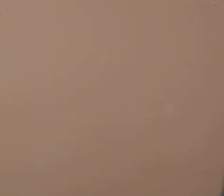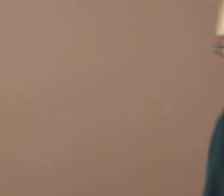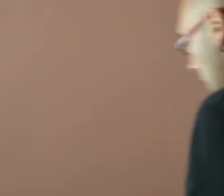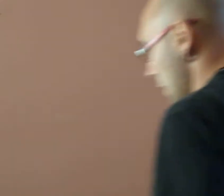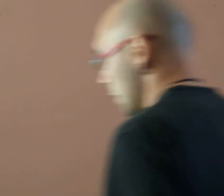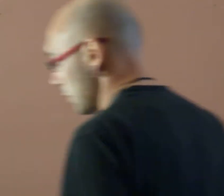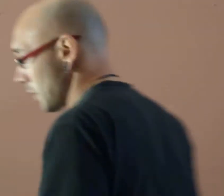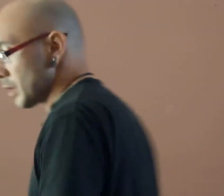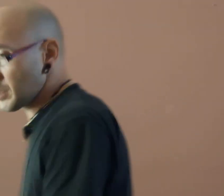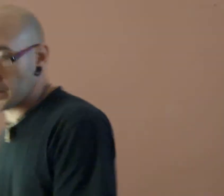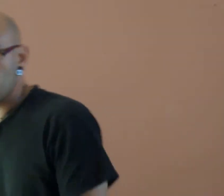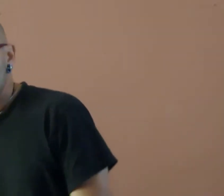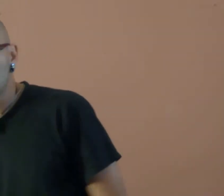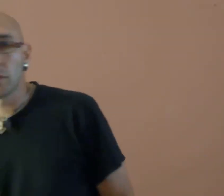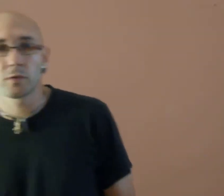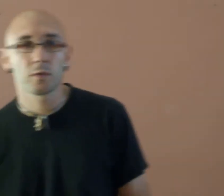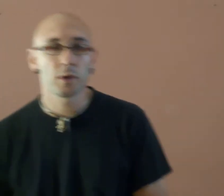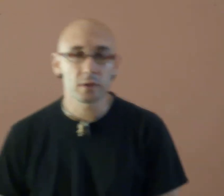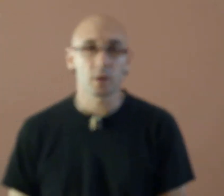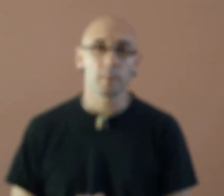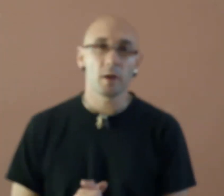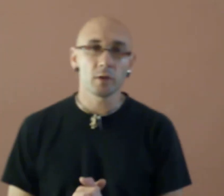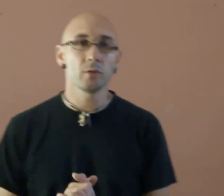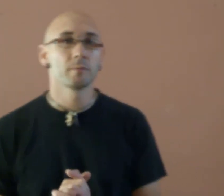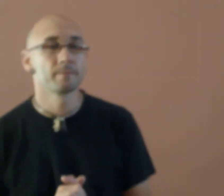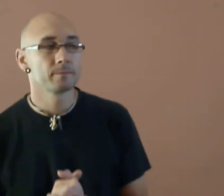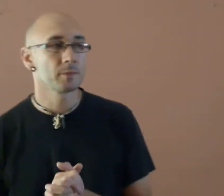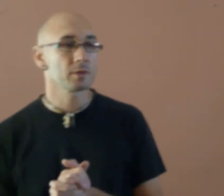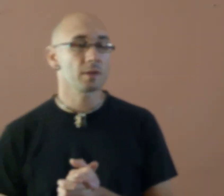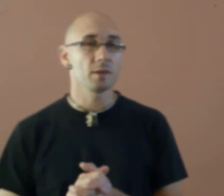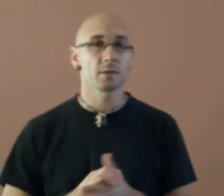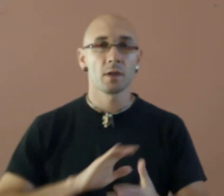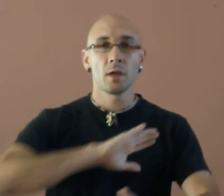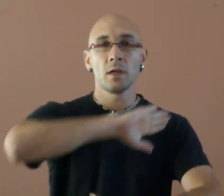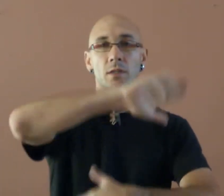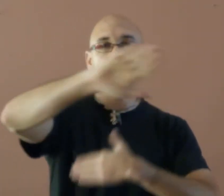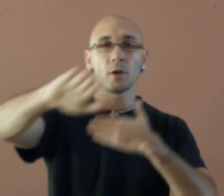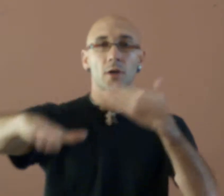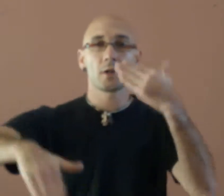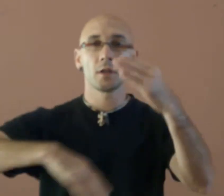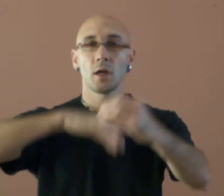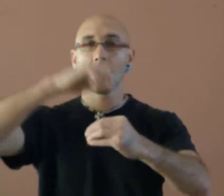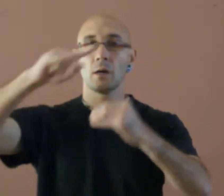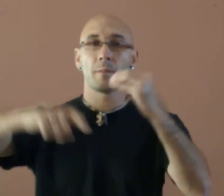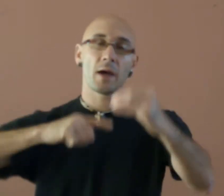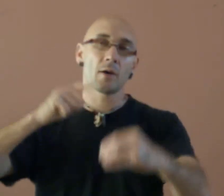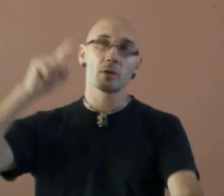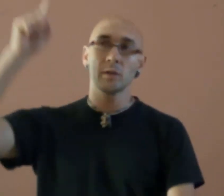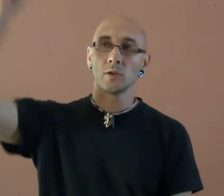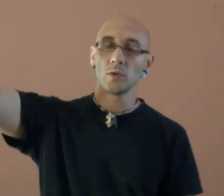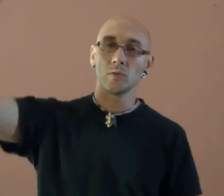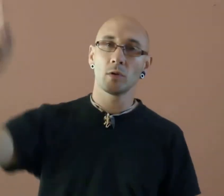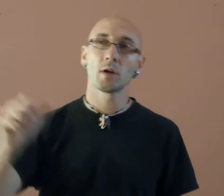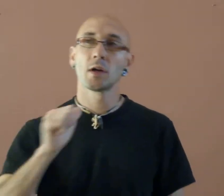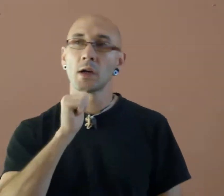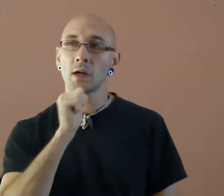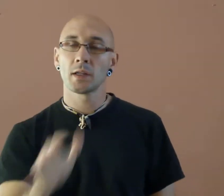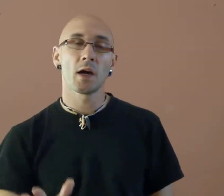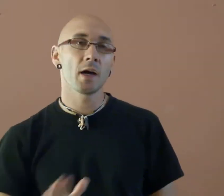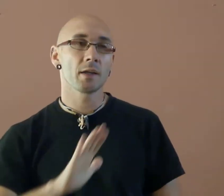Okay, this is the chorus for It's All About You. It goes like this. It's all about you, not